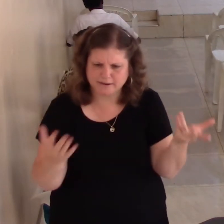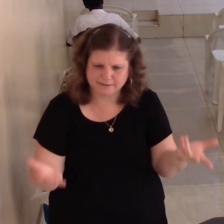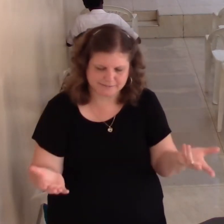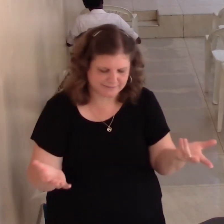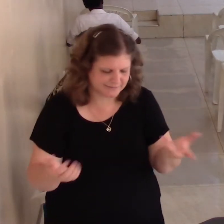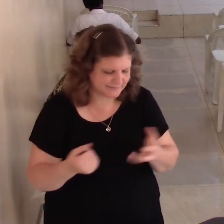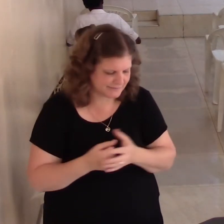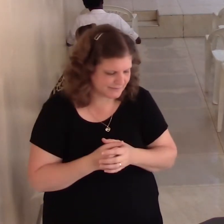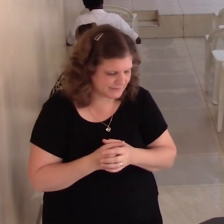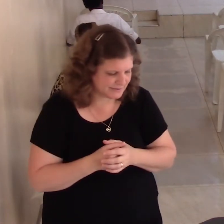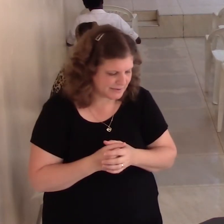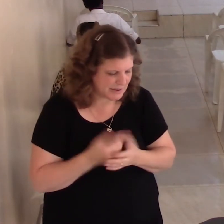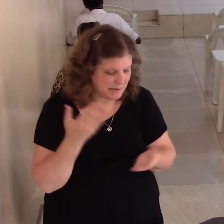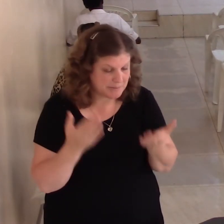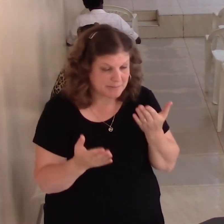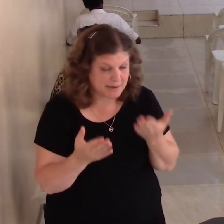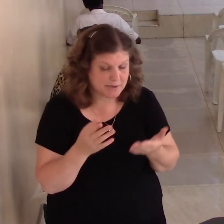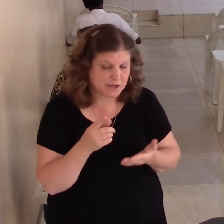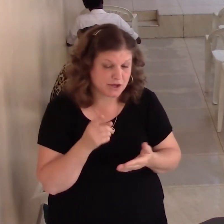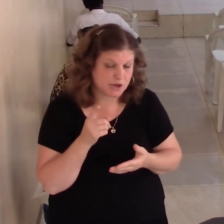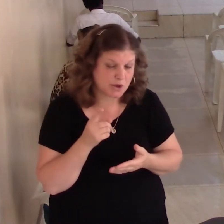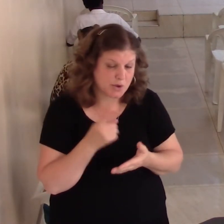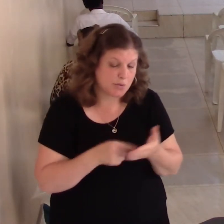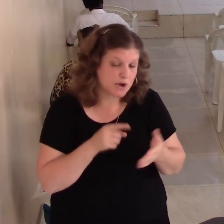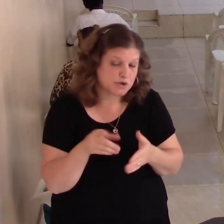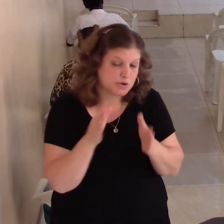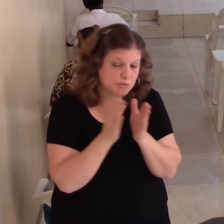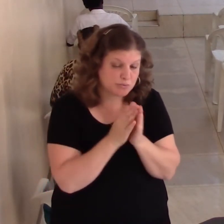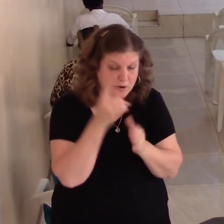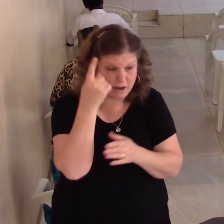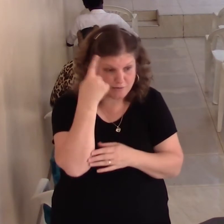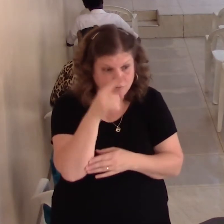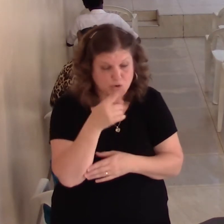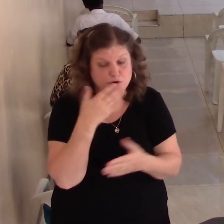Maybe you'll have to pray for about a good and a good But why do you want it?